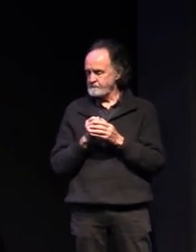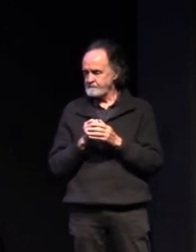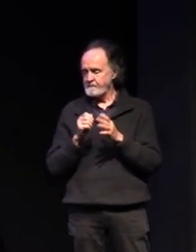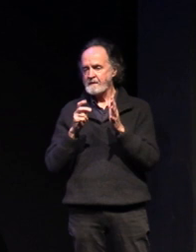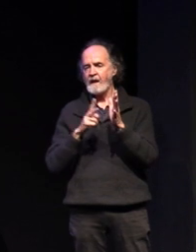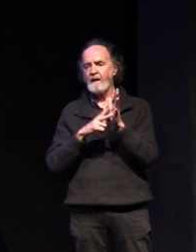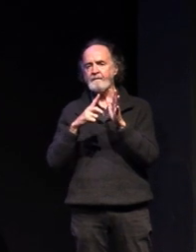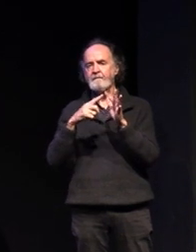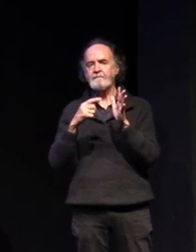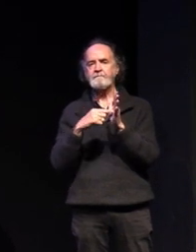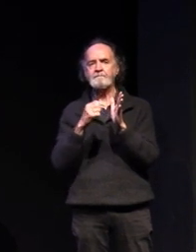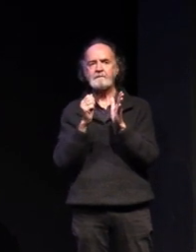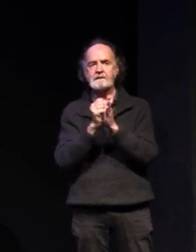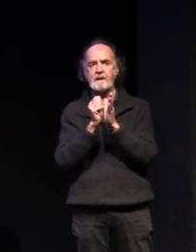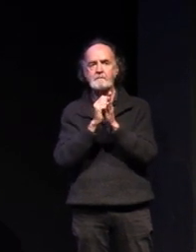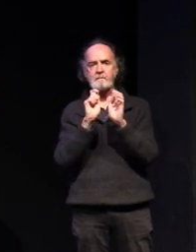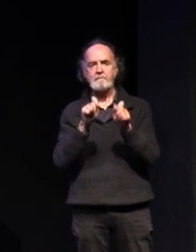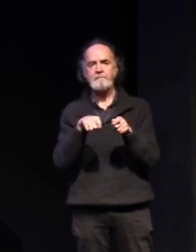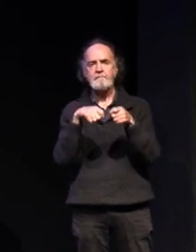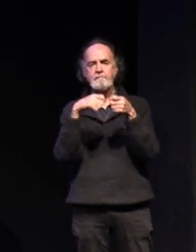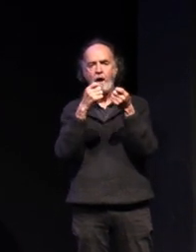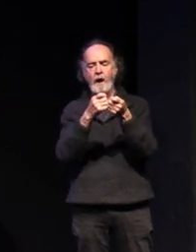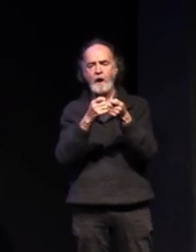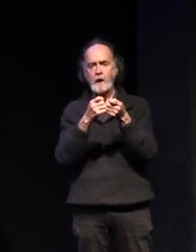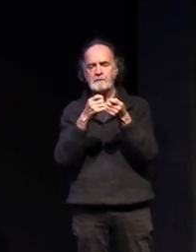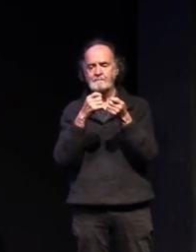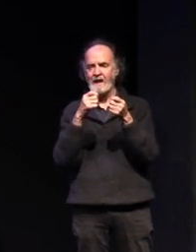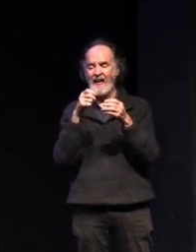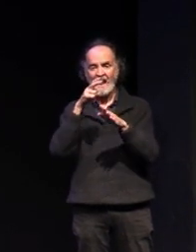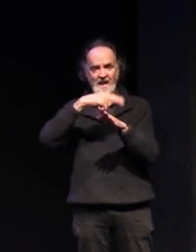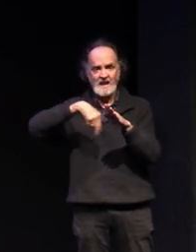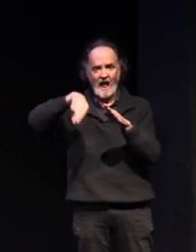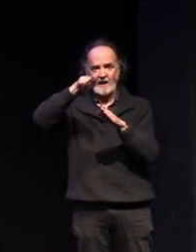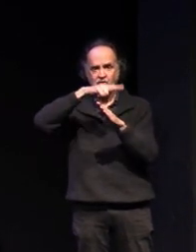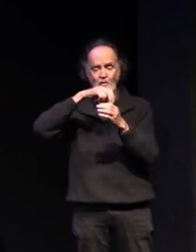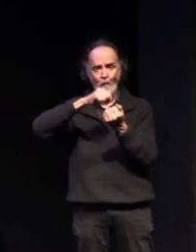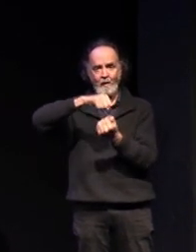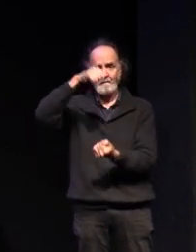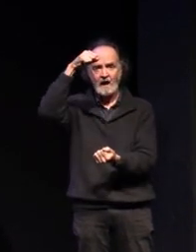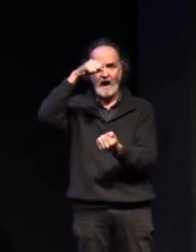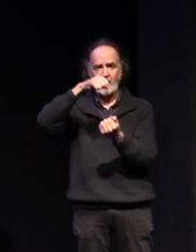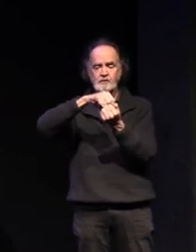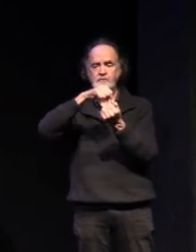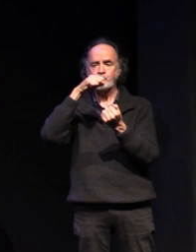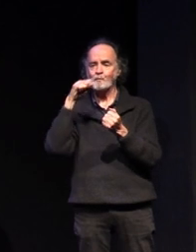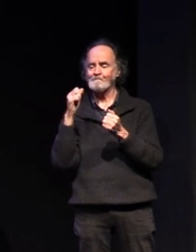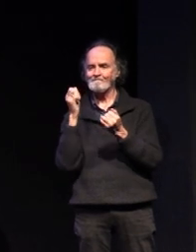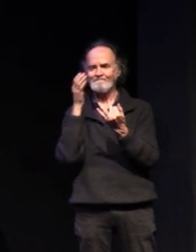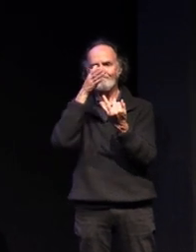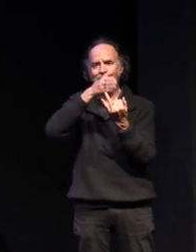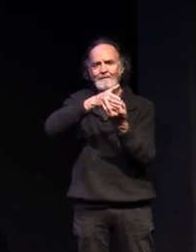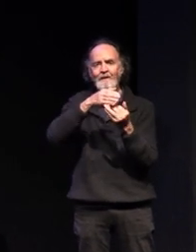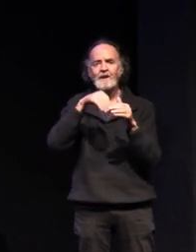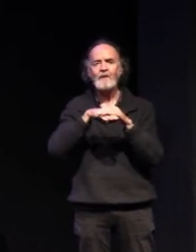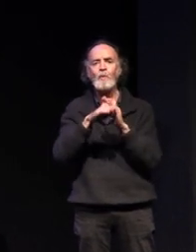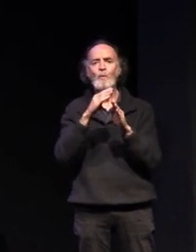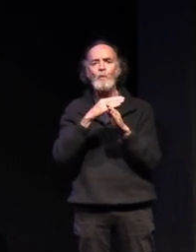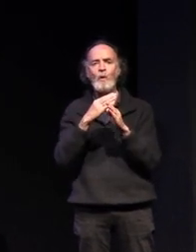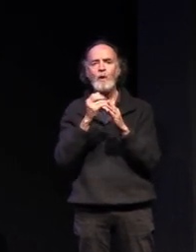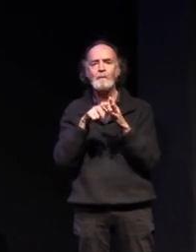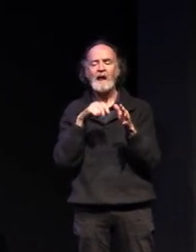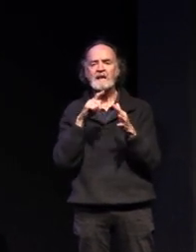vet subjects provide a nationally recognized qualification opportunity to get in the workplace vet subjects are